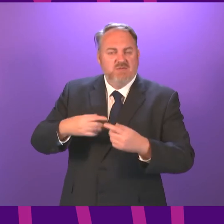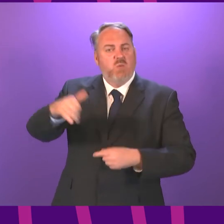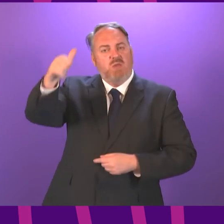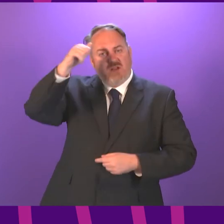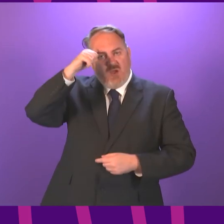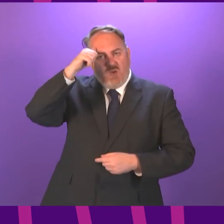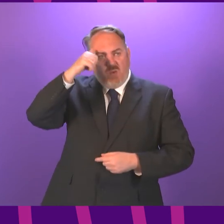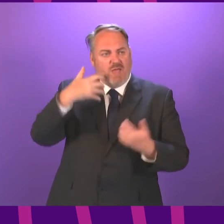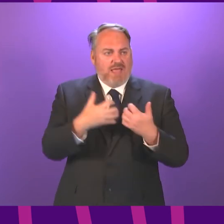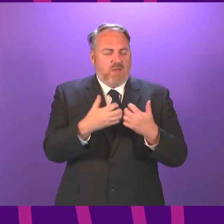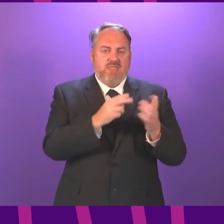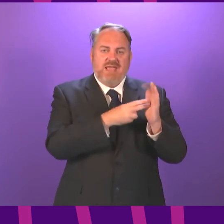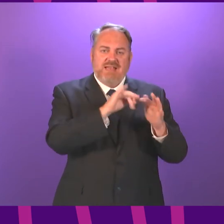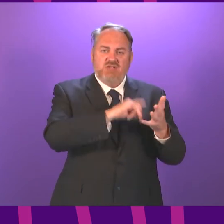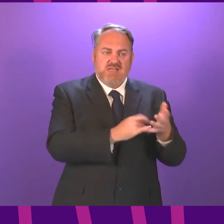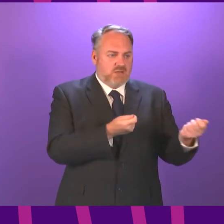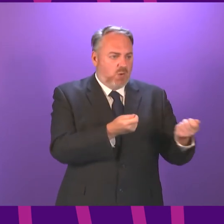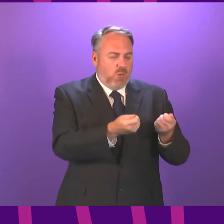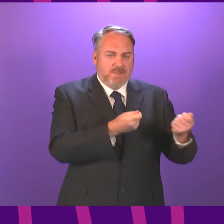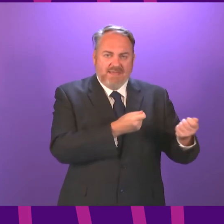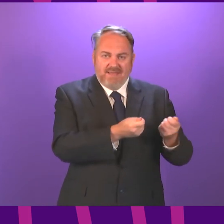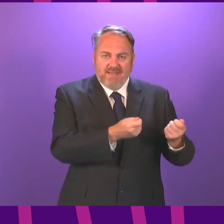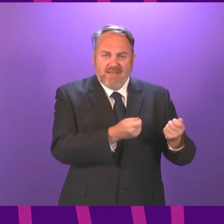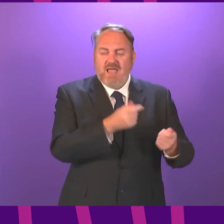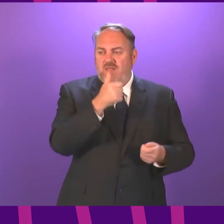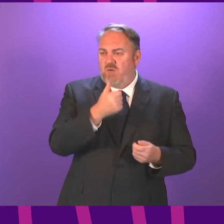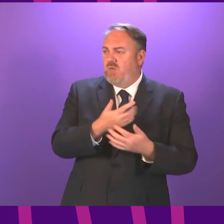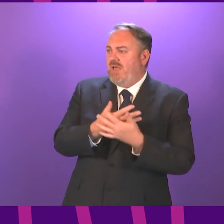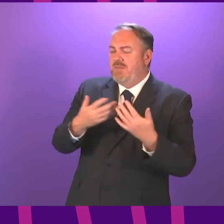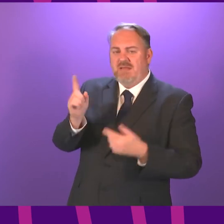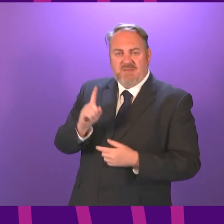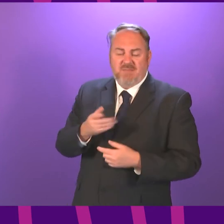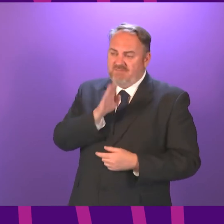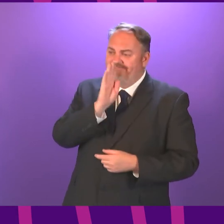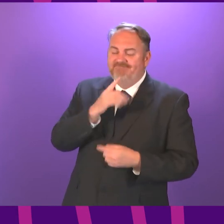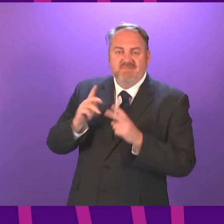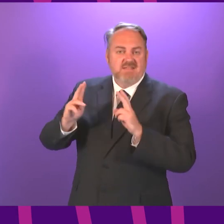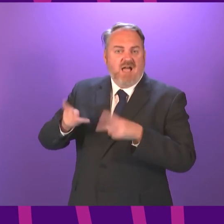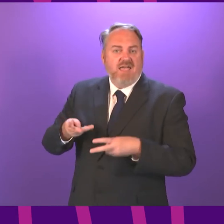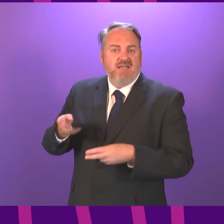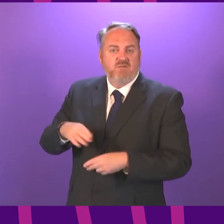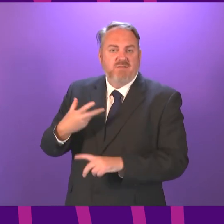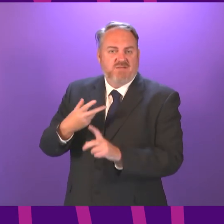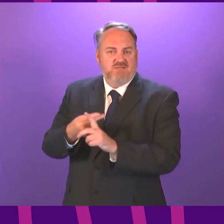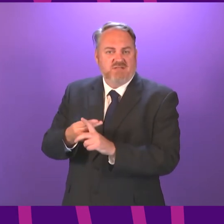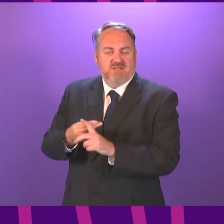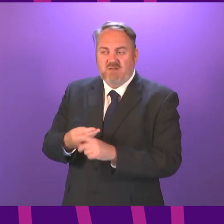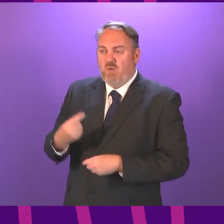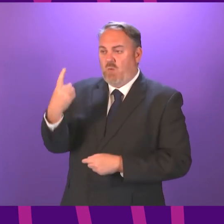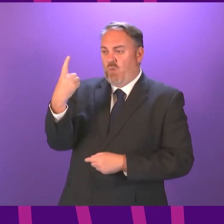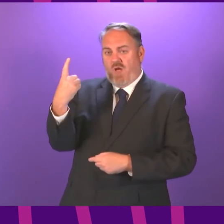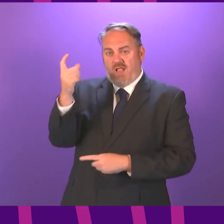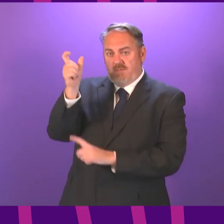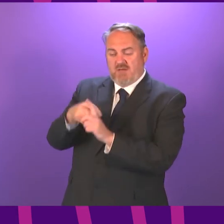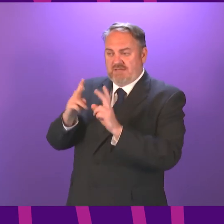hospitalisation, those needing intensive care and those dying from this illness. Now, in my view, one person losing their life is